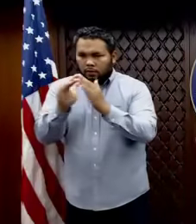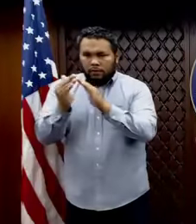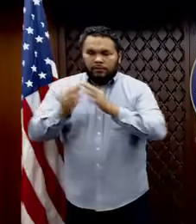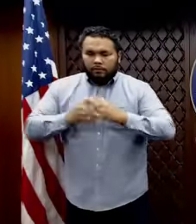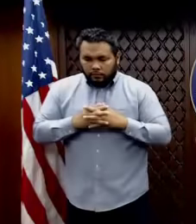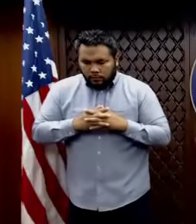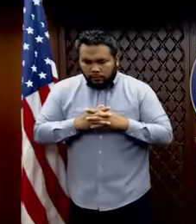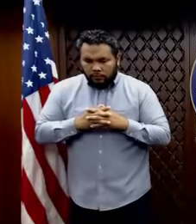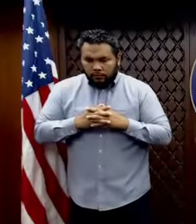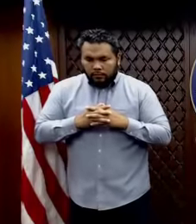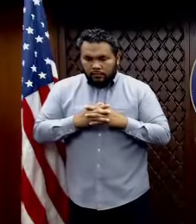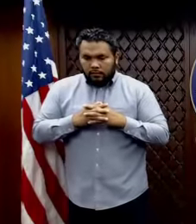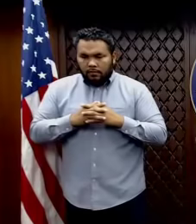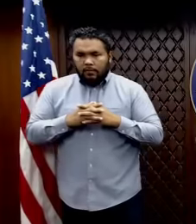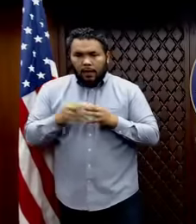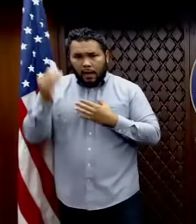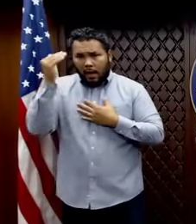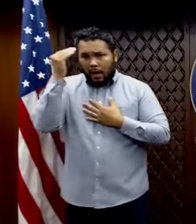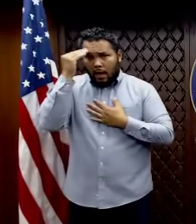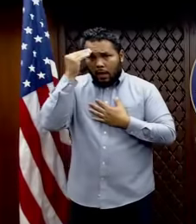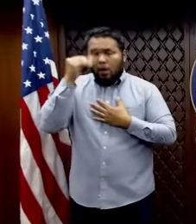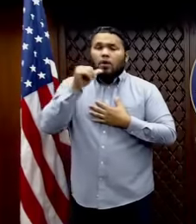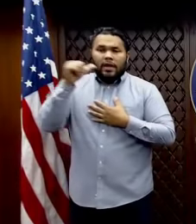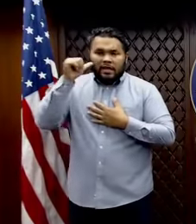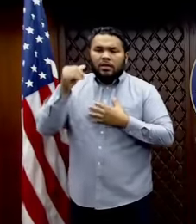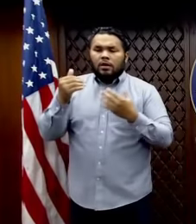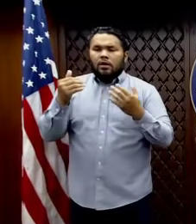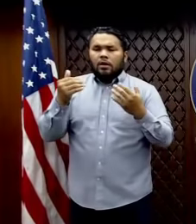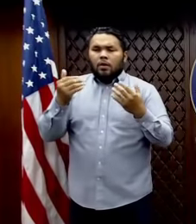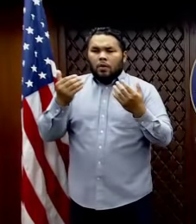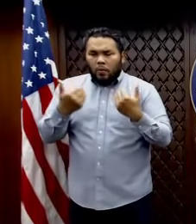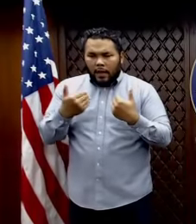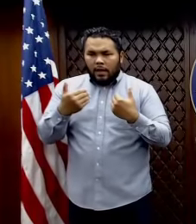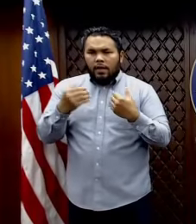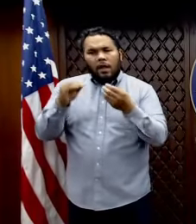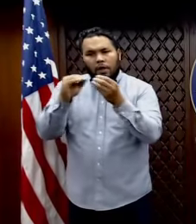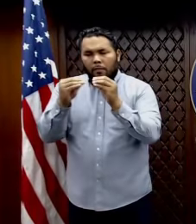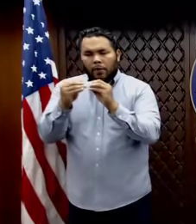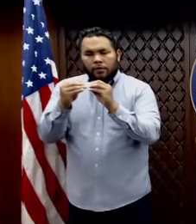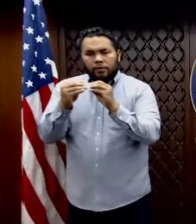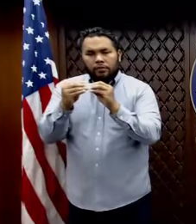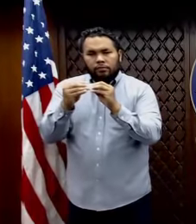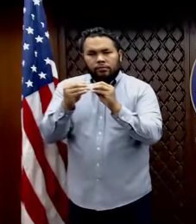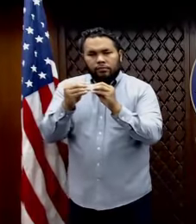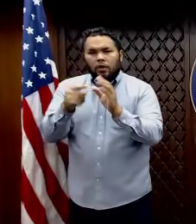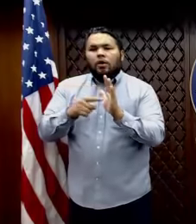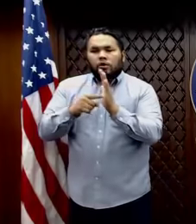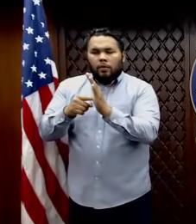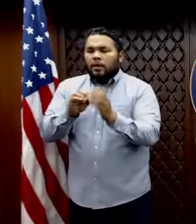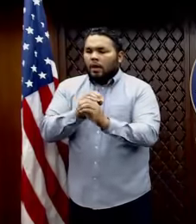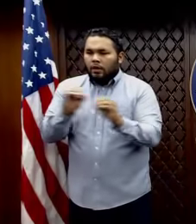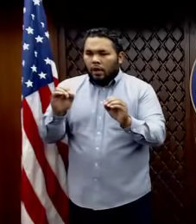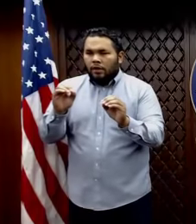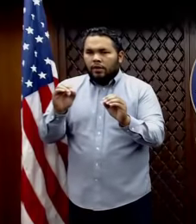Okay. And I know yesterday we got a breakdown of, uh, the status of relocating some of the non-COVID patients out of the Guam Memorial